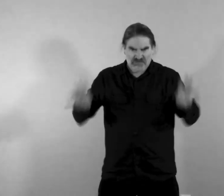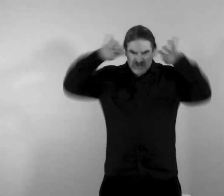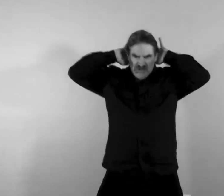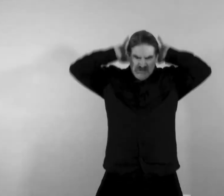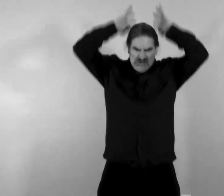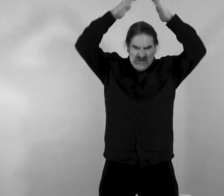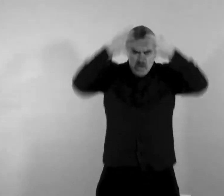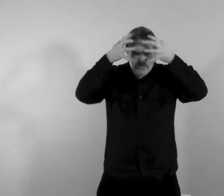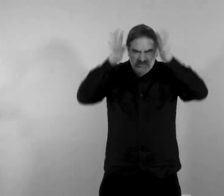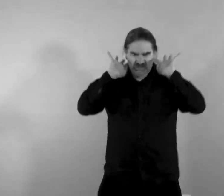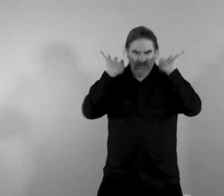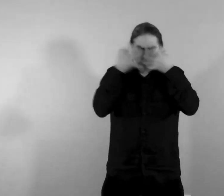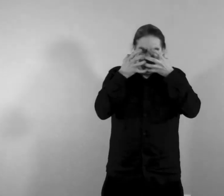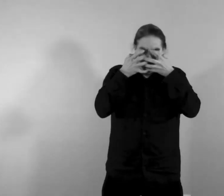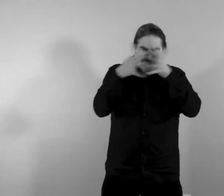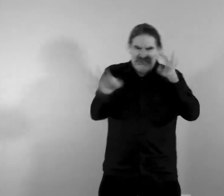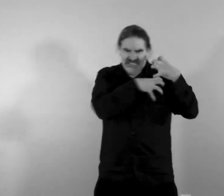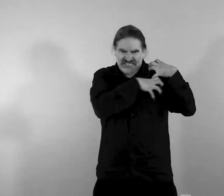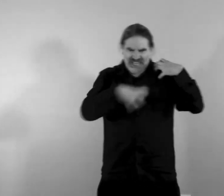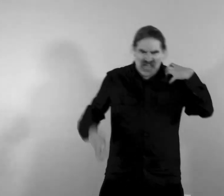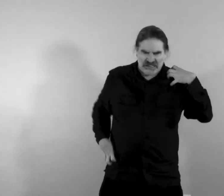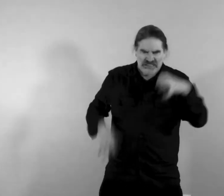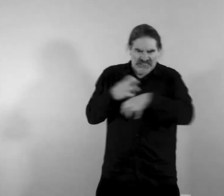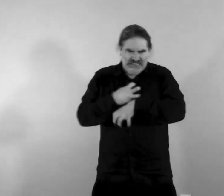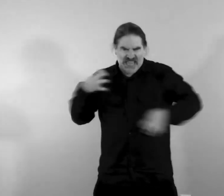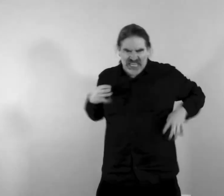armoured policemen